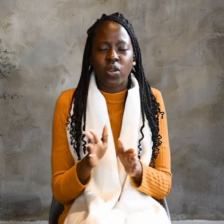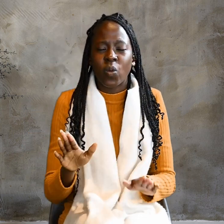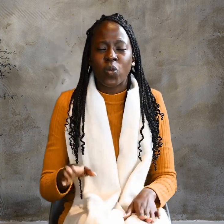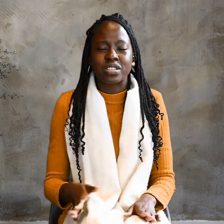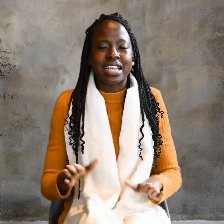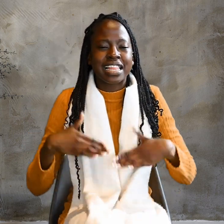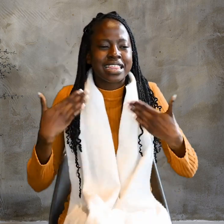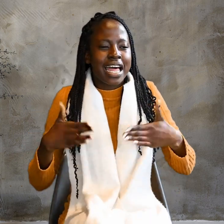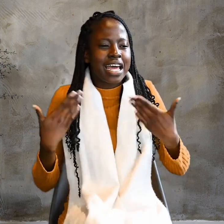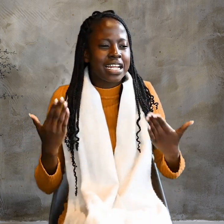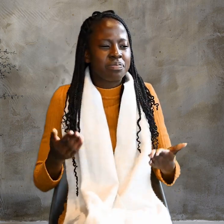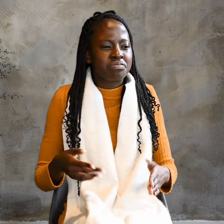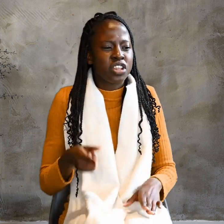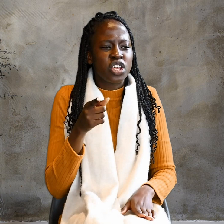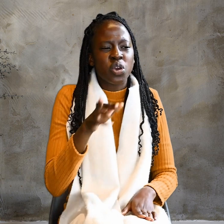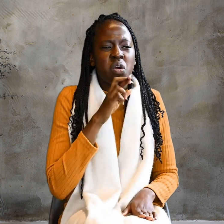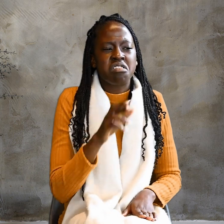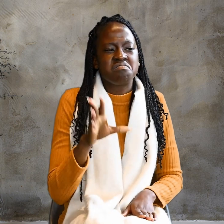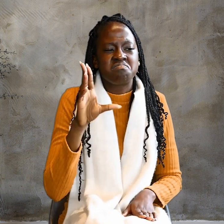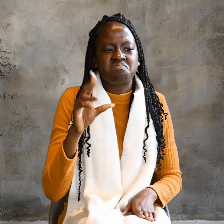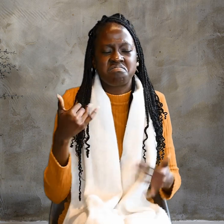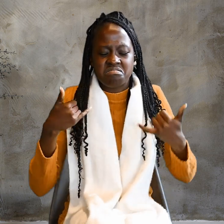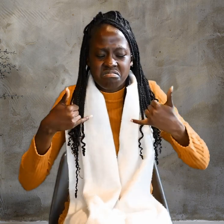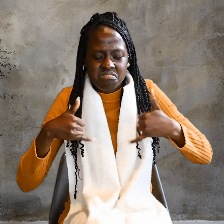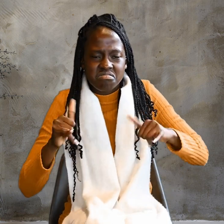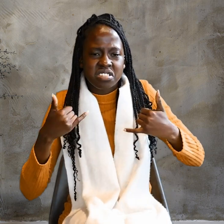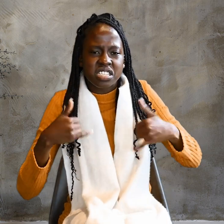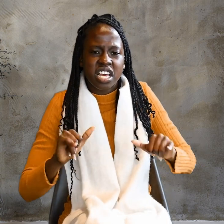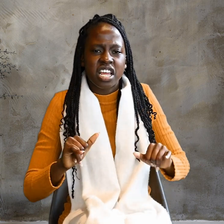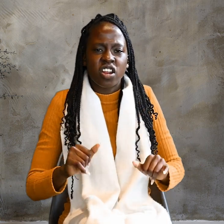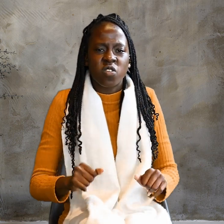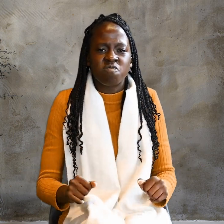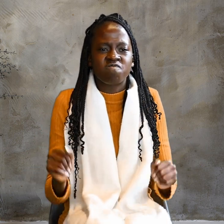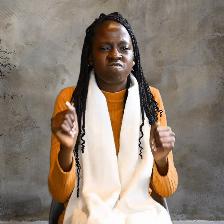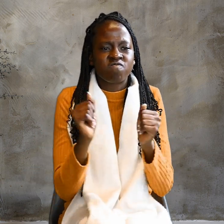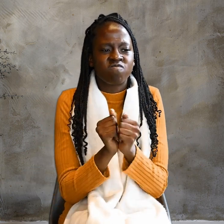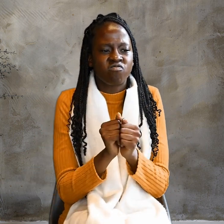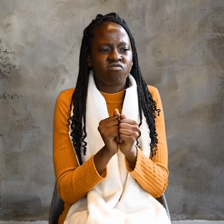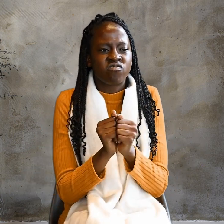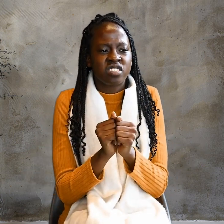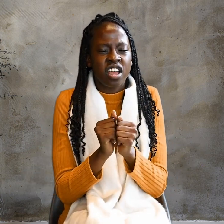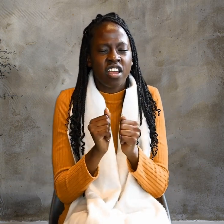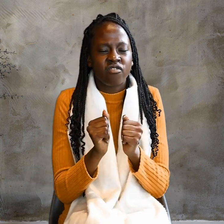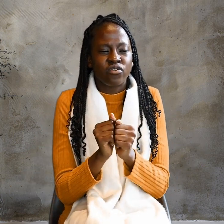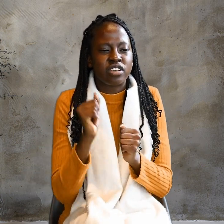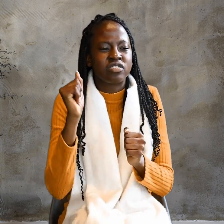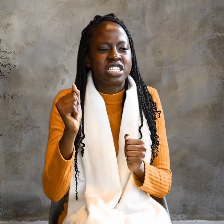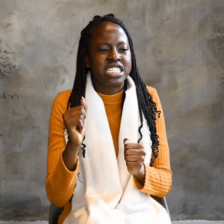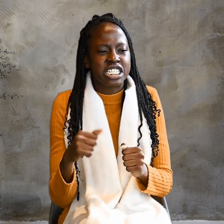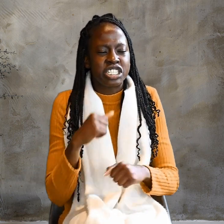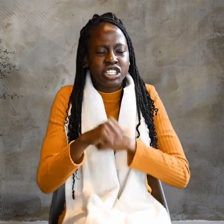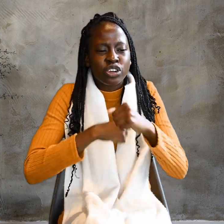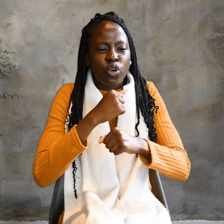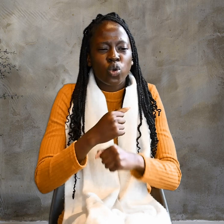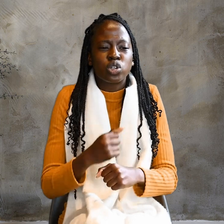You are not yet fifty years old, They said to him, And you have seen Abraham.